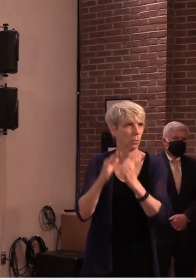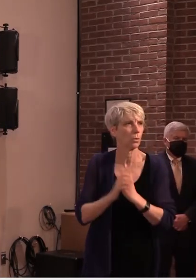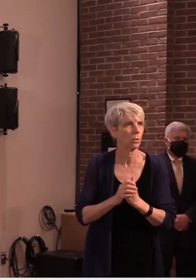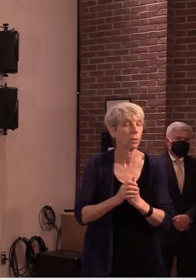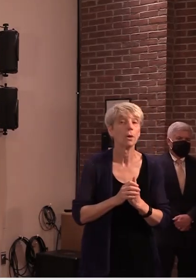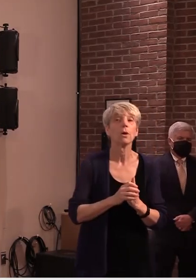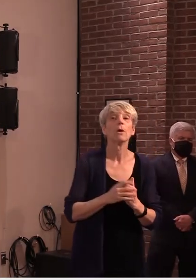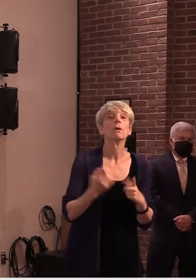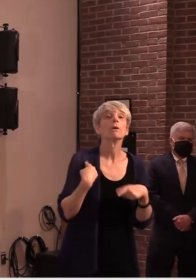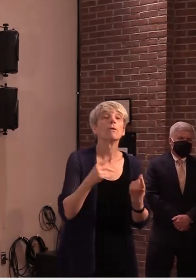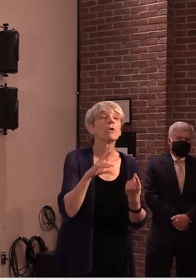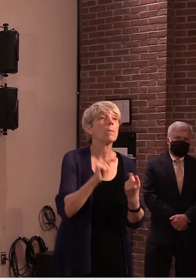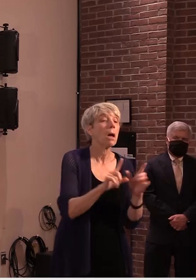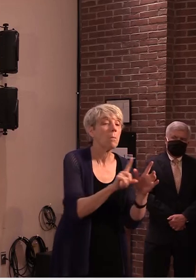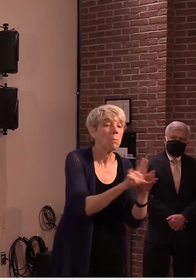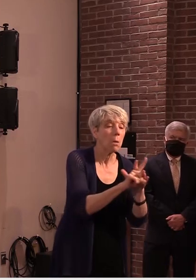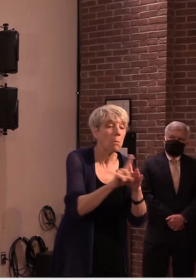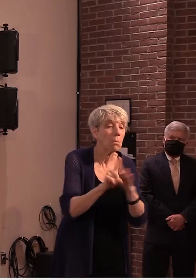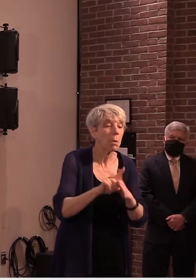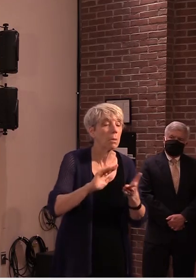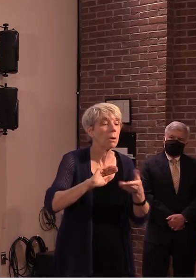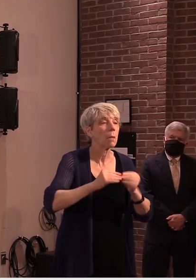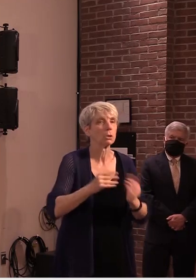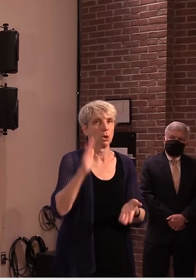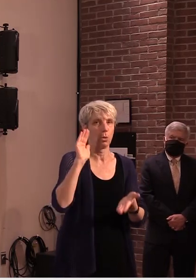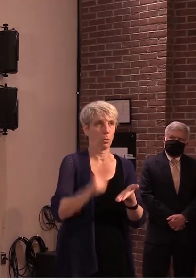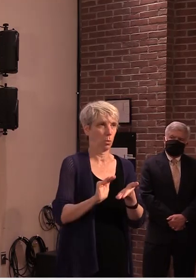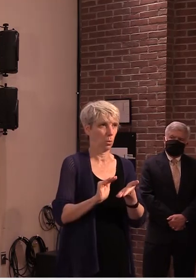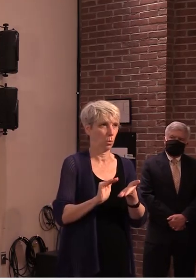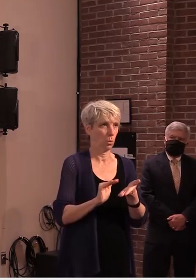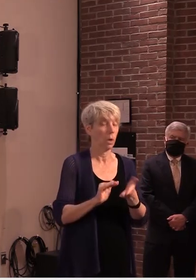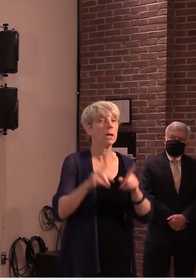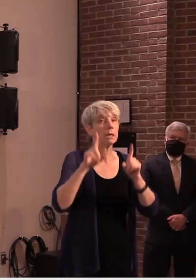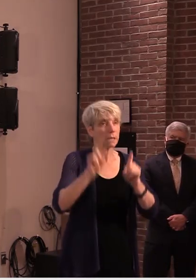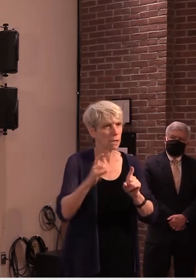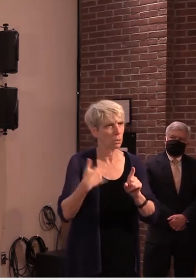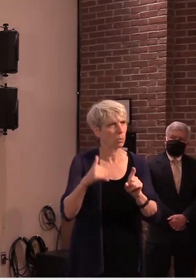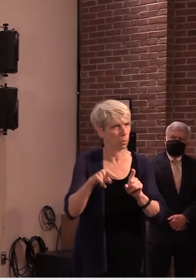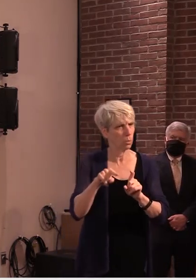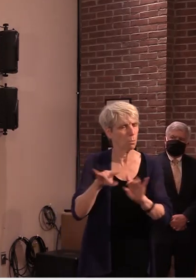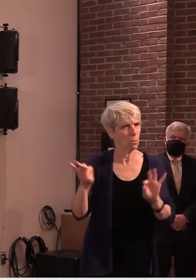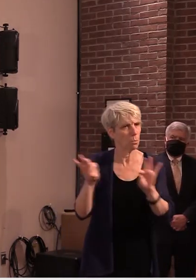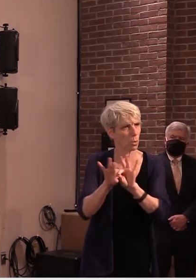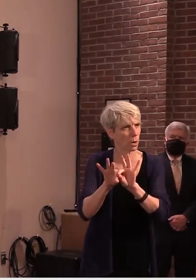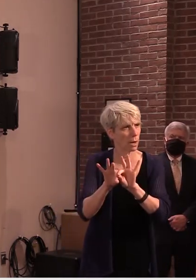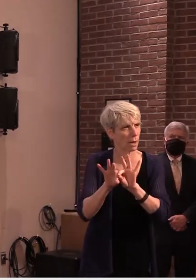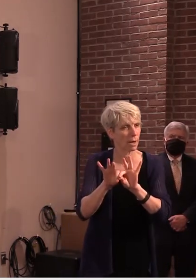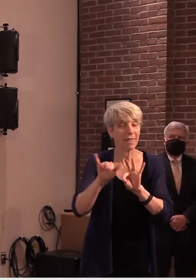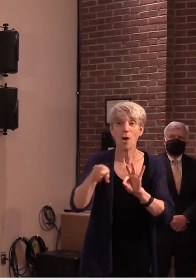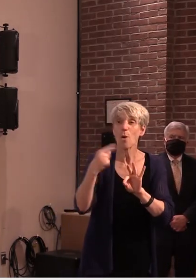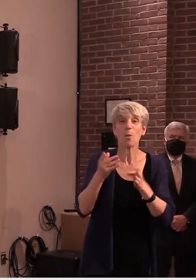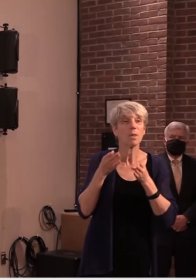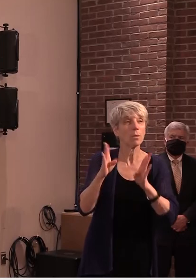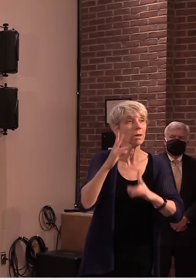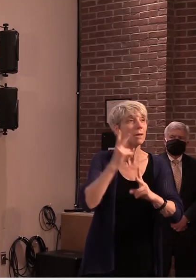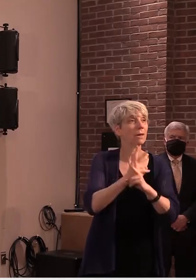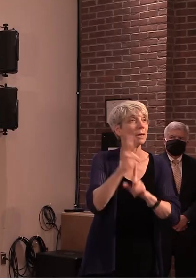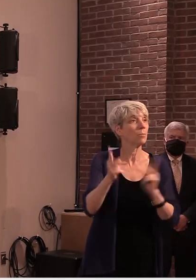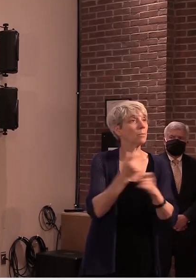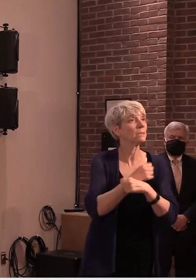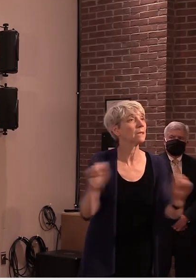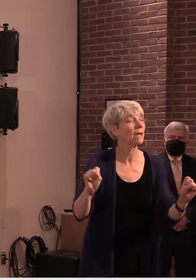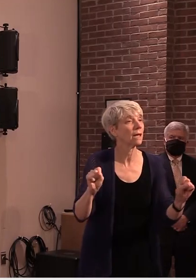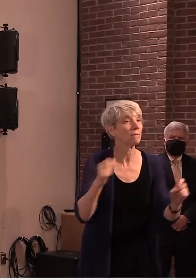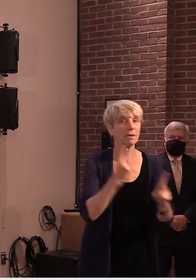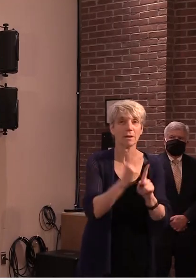in vermont and while testing is a valuable tool it isn't what has kept so many people safe and healthy you did